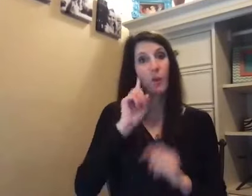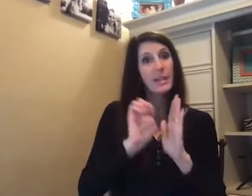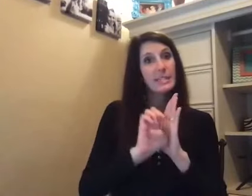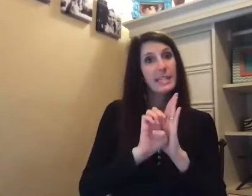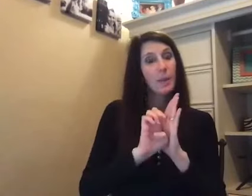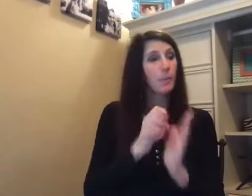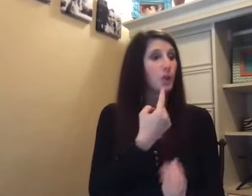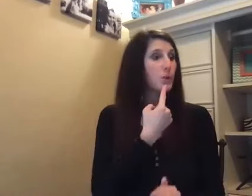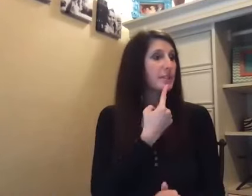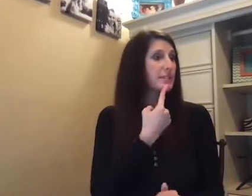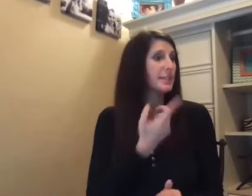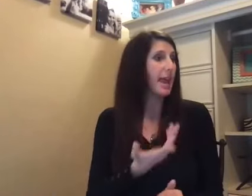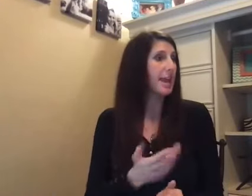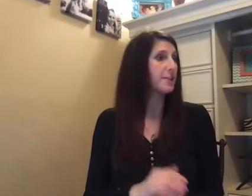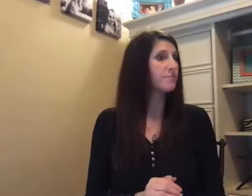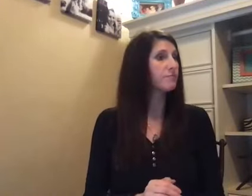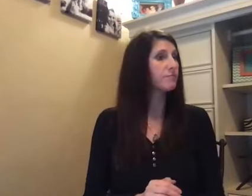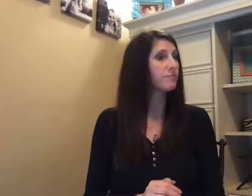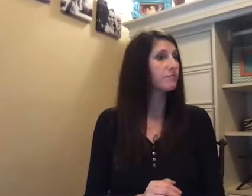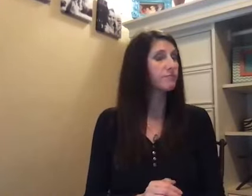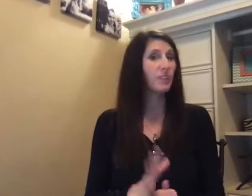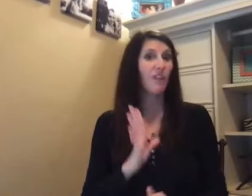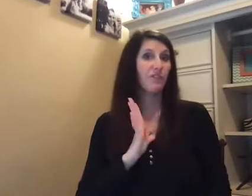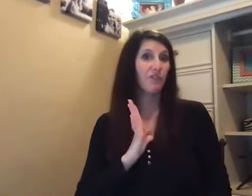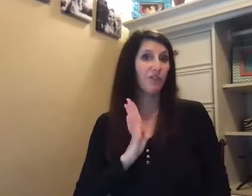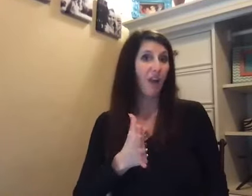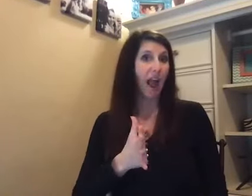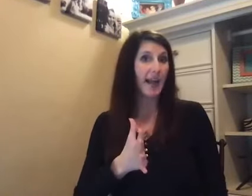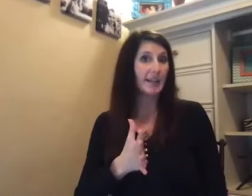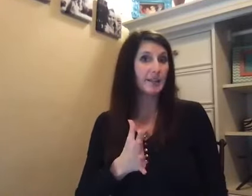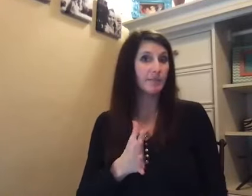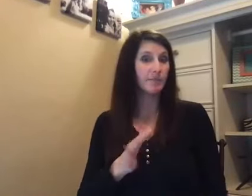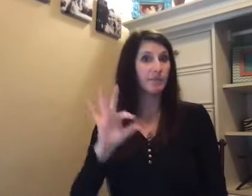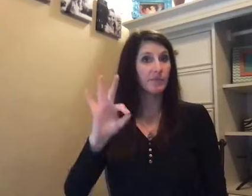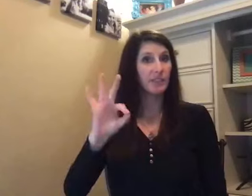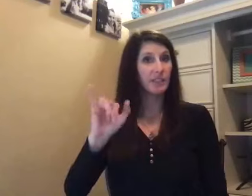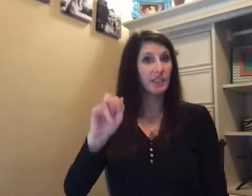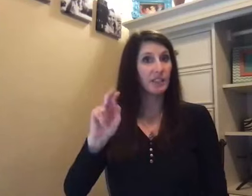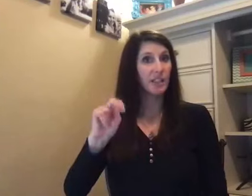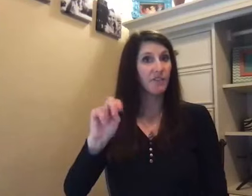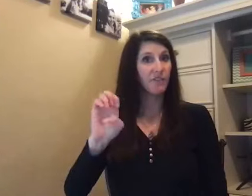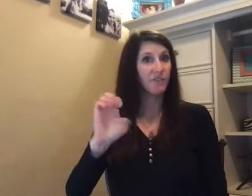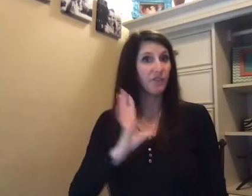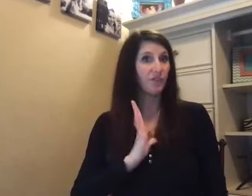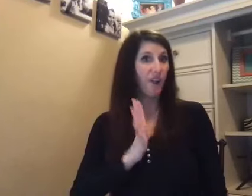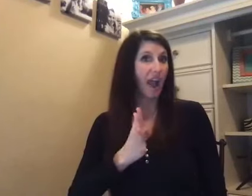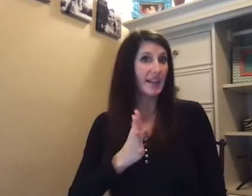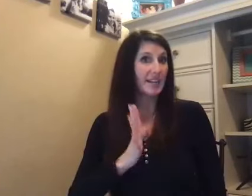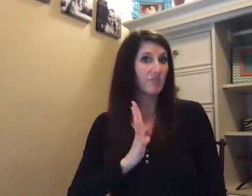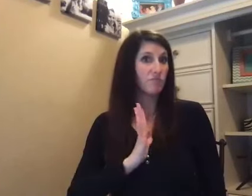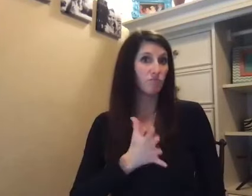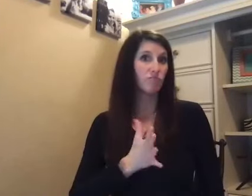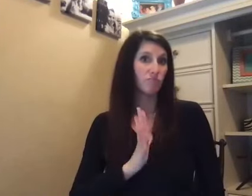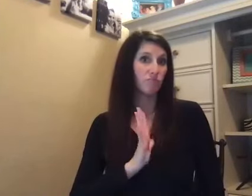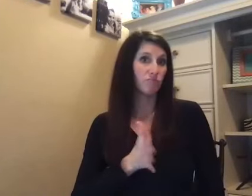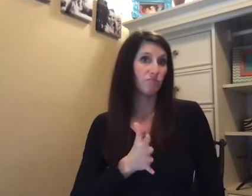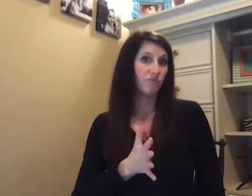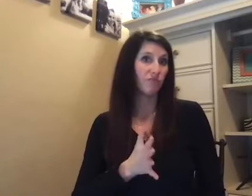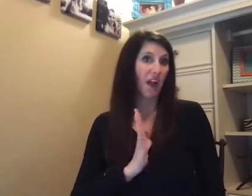But it's good. But if say fine, fine, fine.